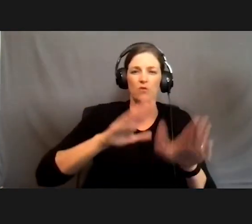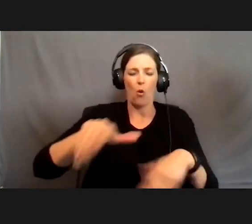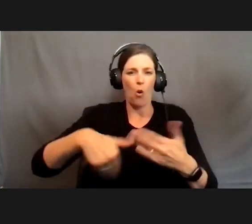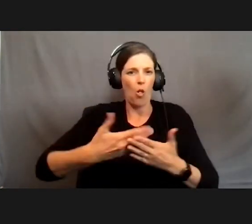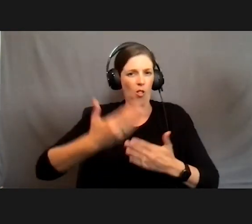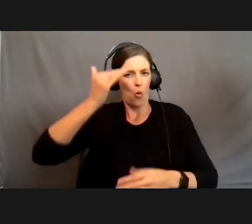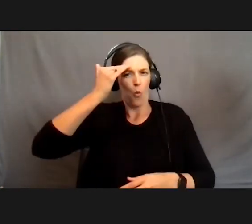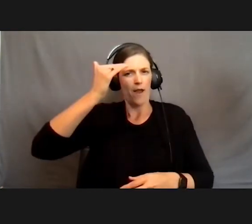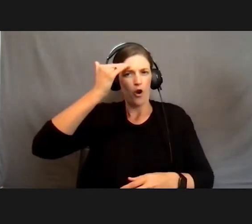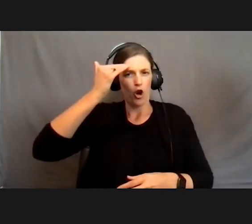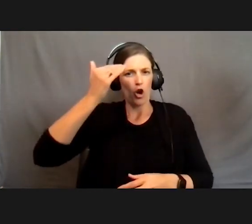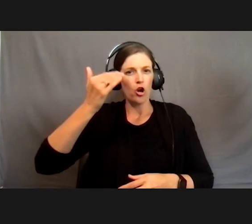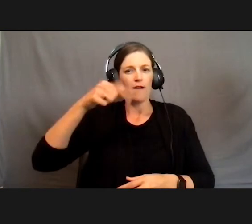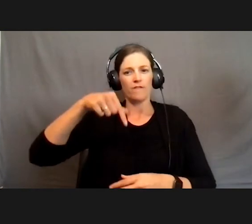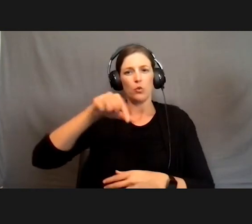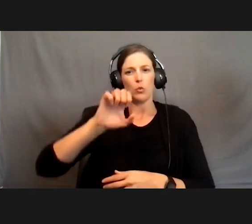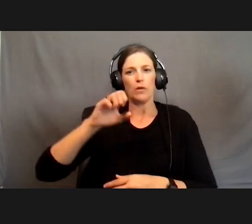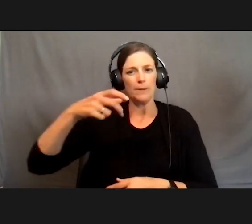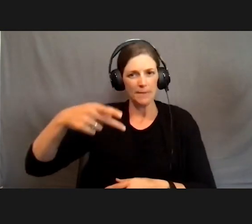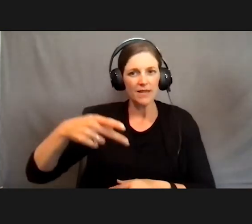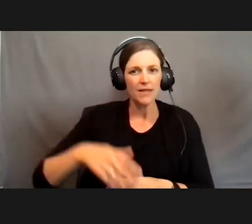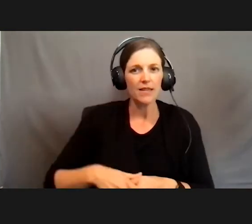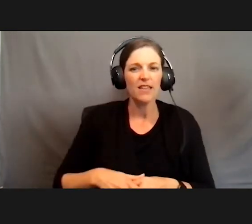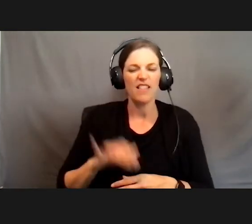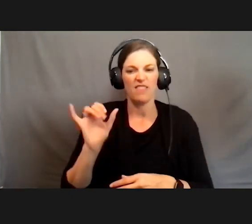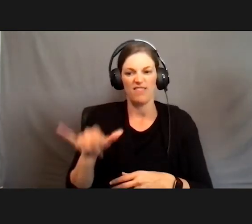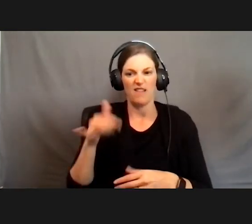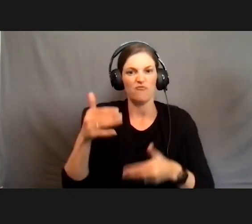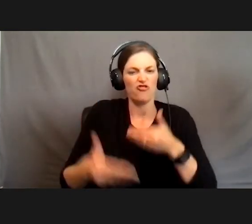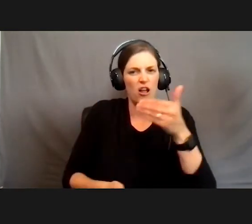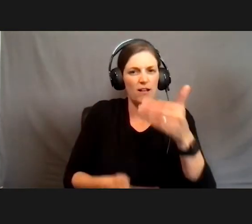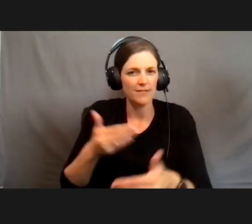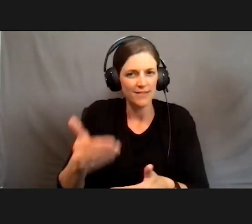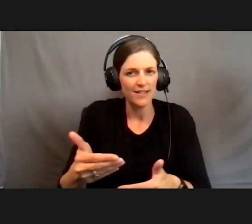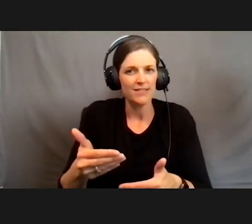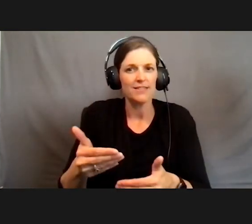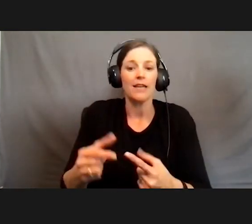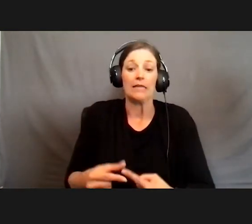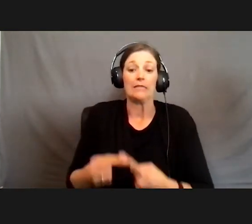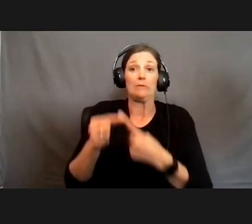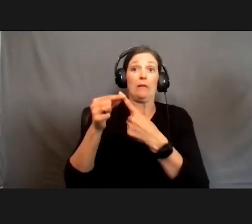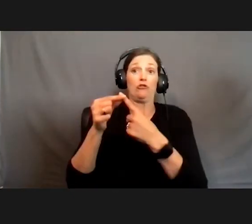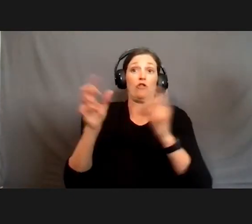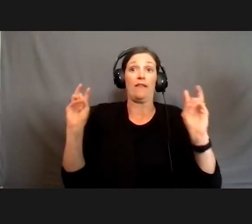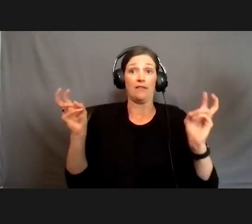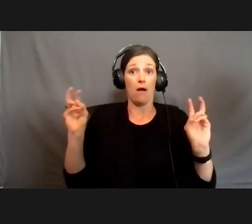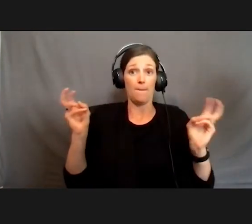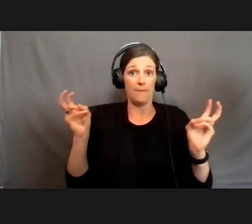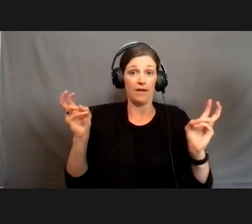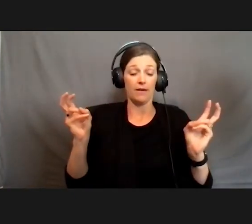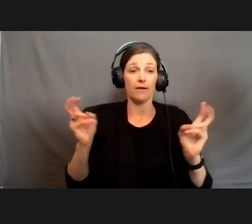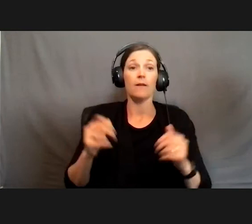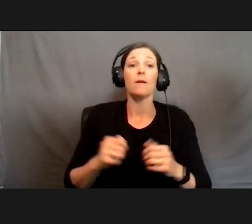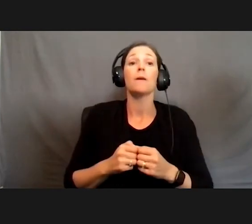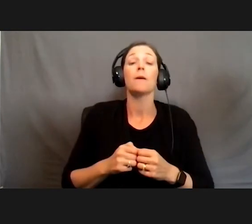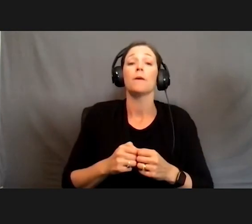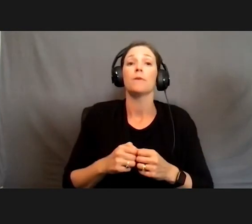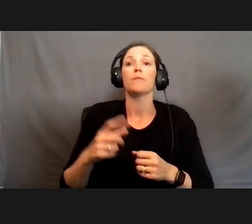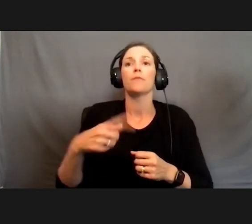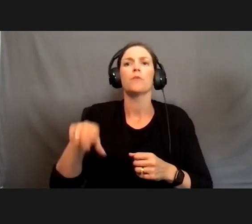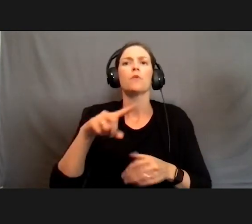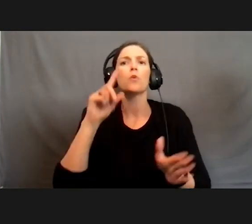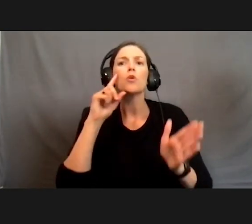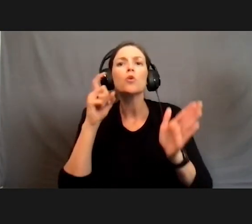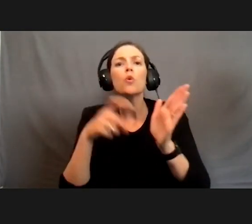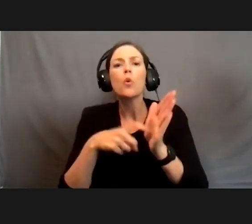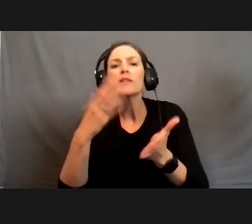of the QEP process, especially the topic. And you'll notice that maybe